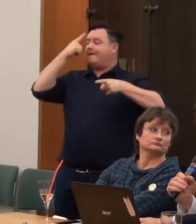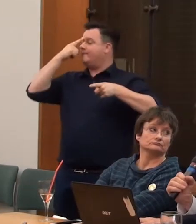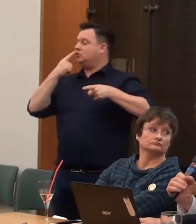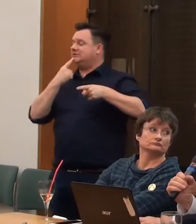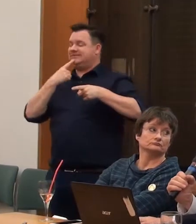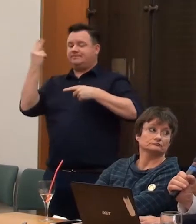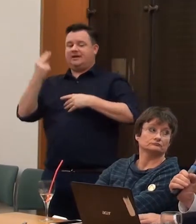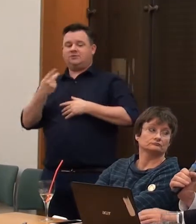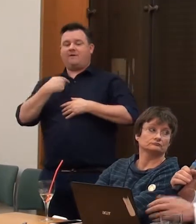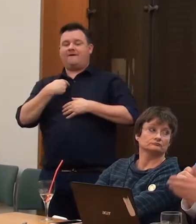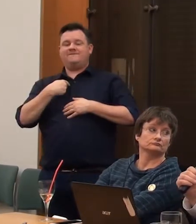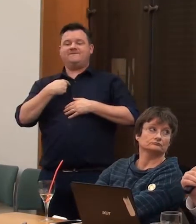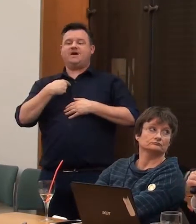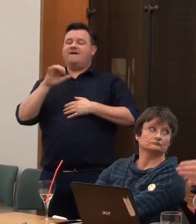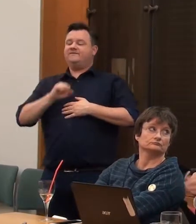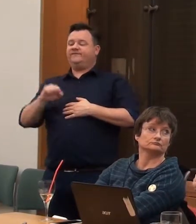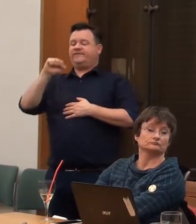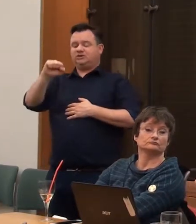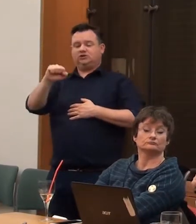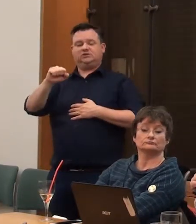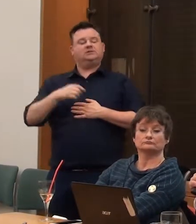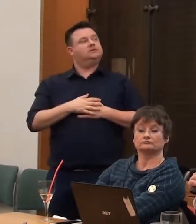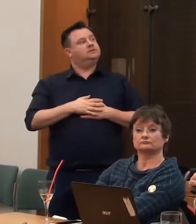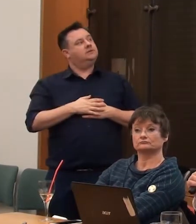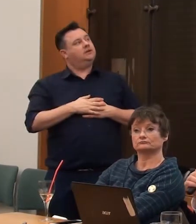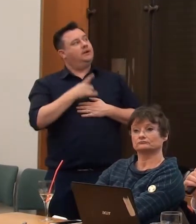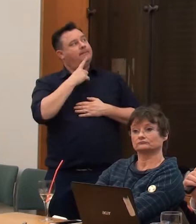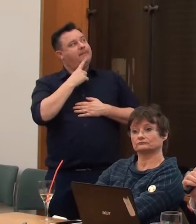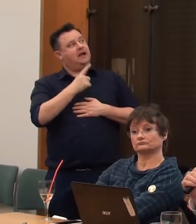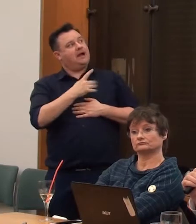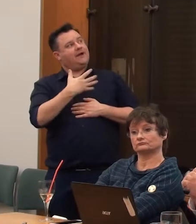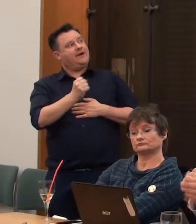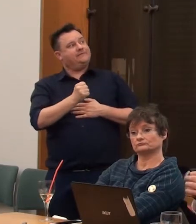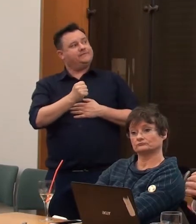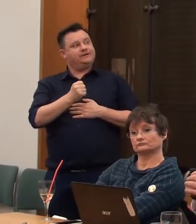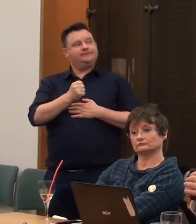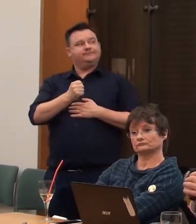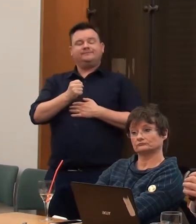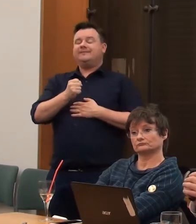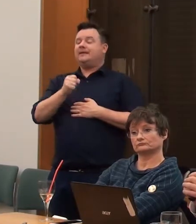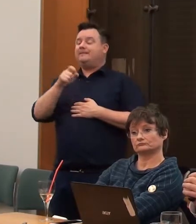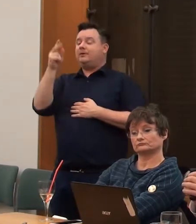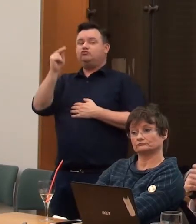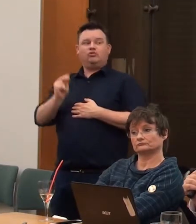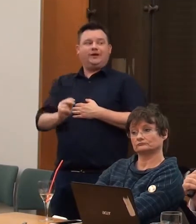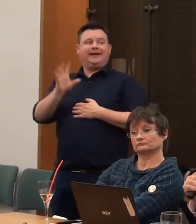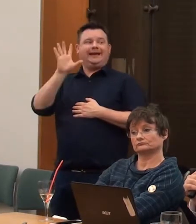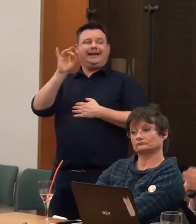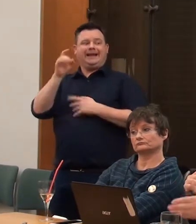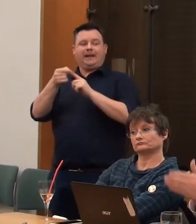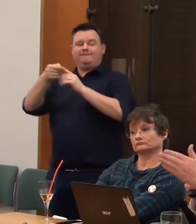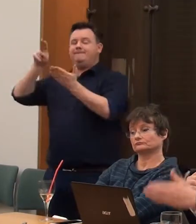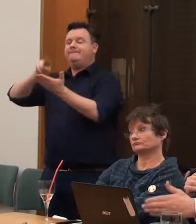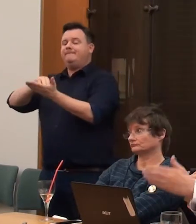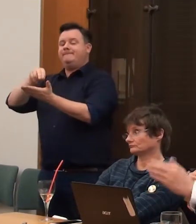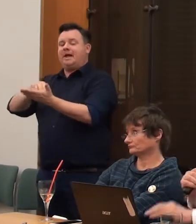dictator. But she recently published a series of ink and pen drawings of depression,